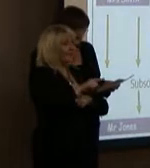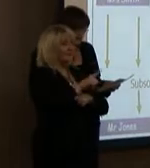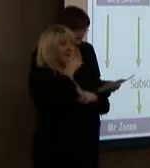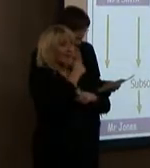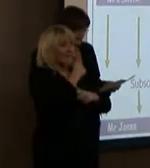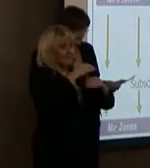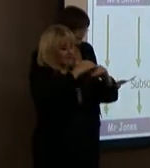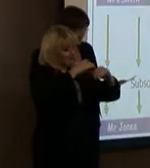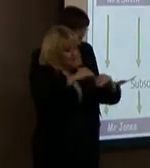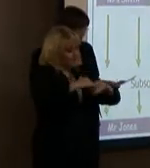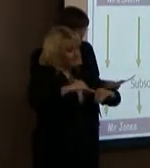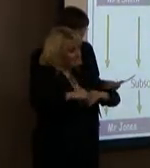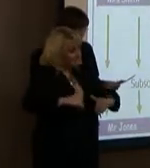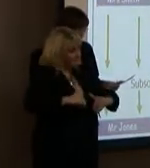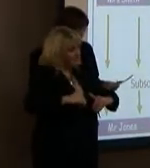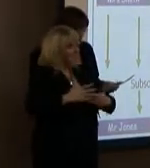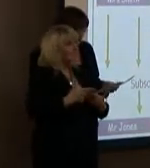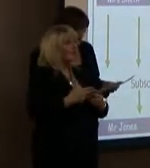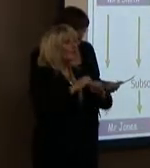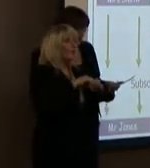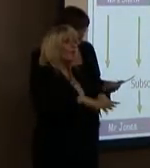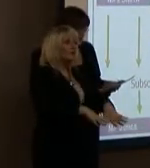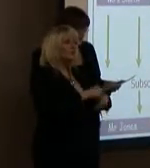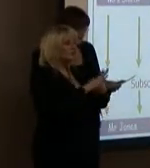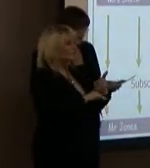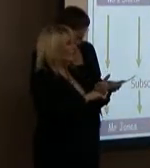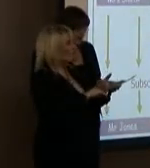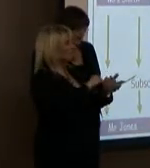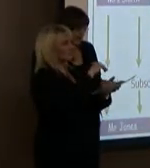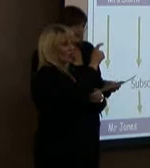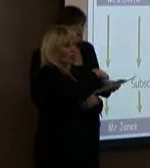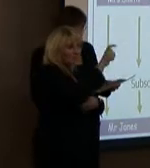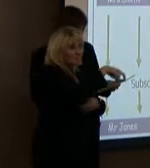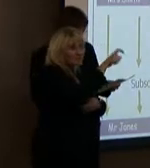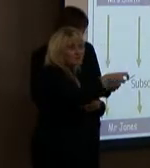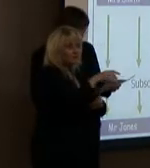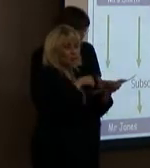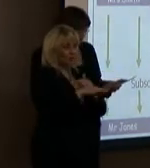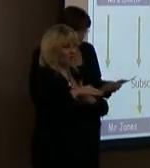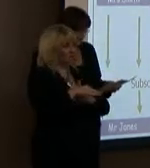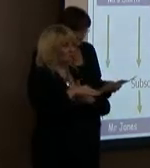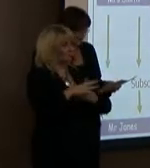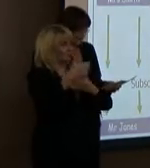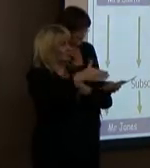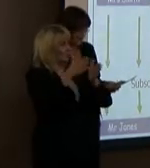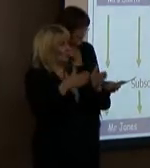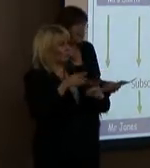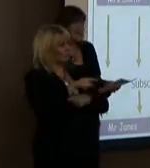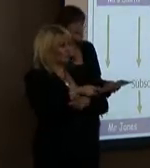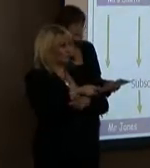into sections. Waste from customers will go into storage, then retrieved for other work.